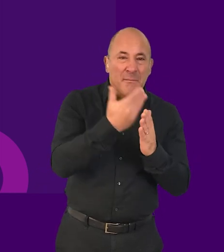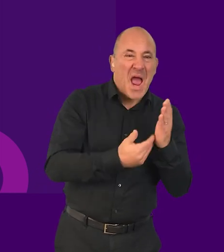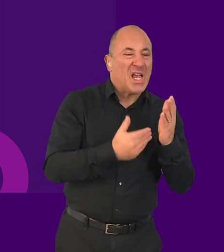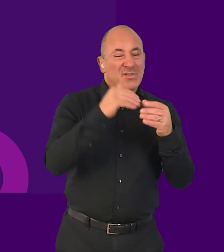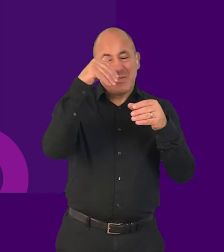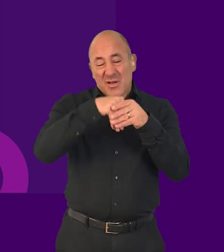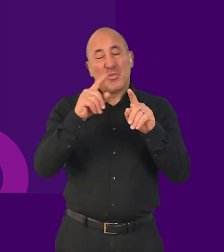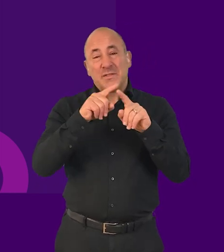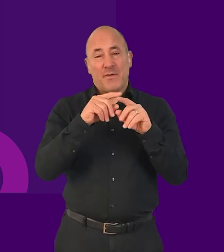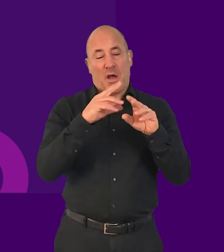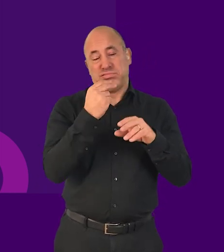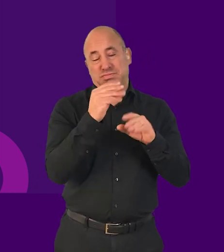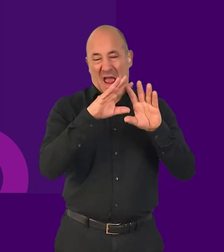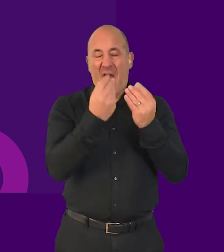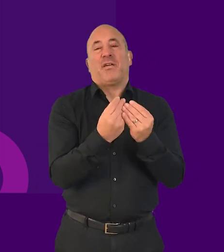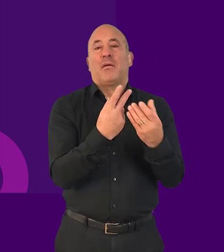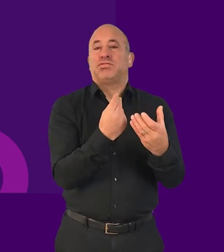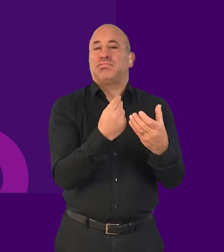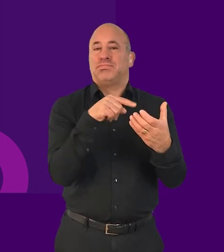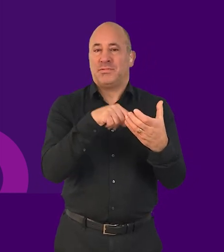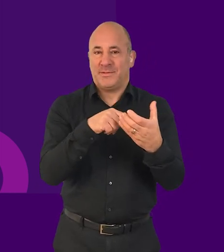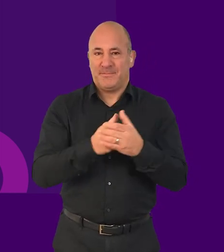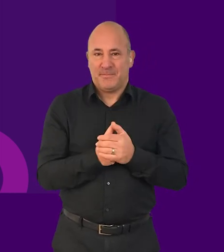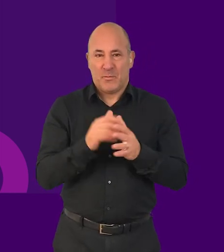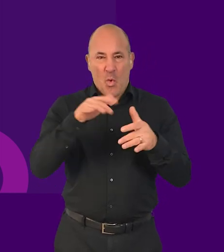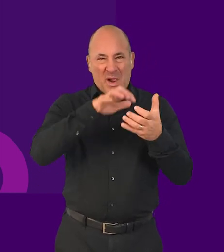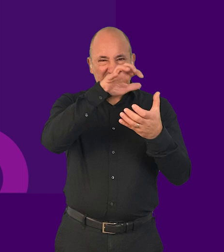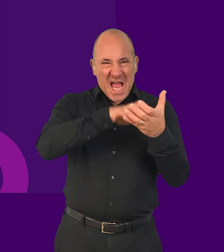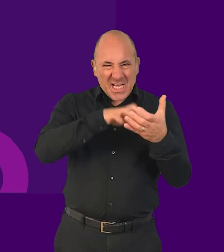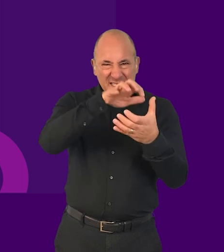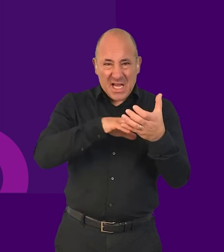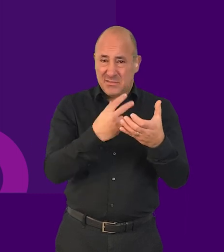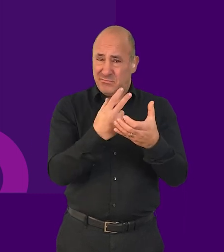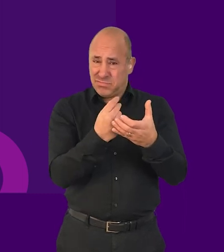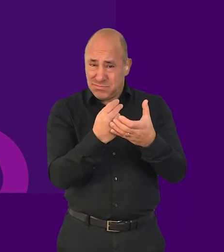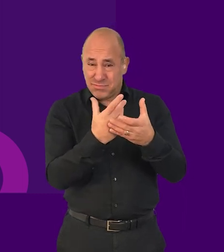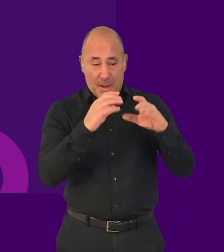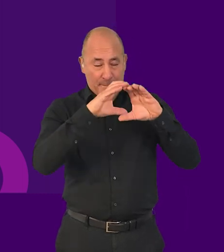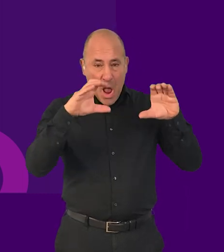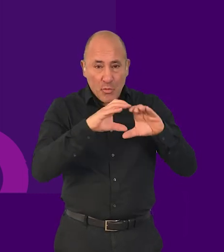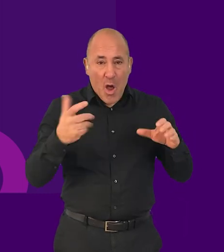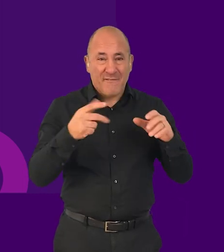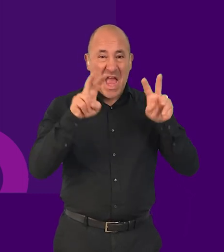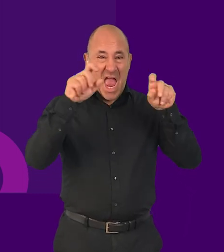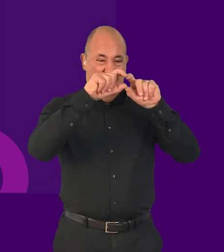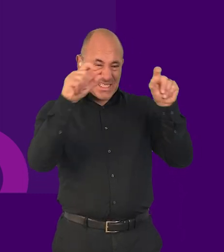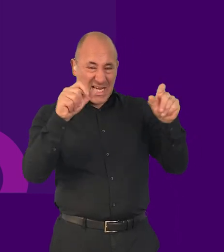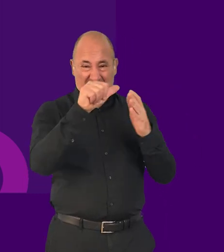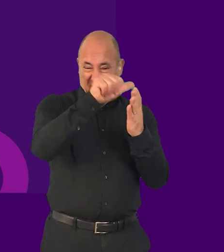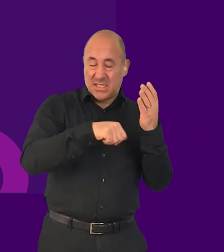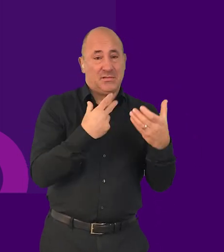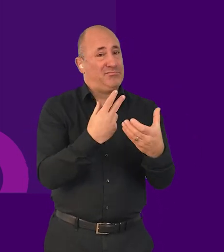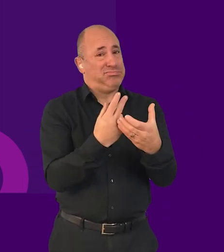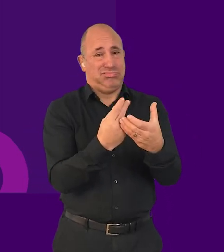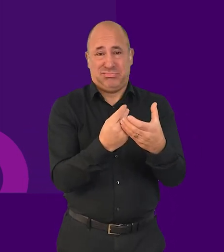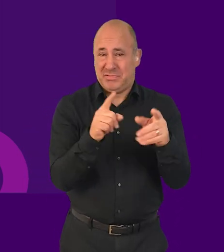within an application. All static text is spoken, including paragraphs of text, headings and lists.